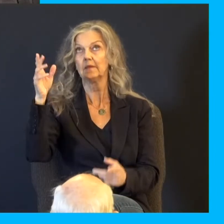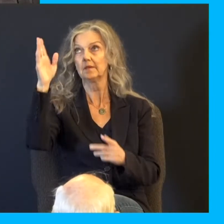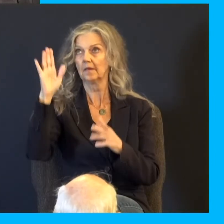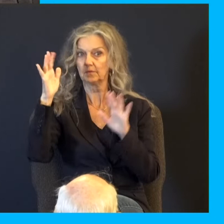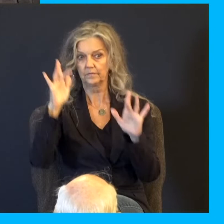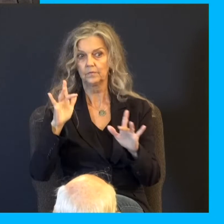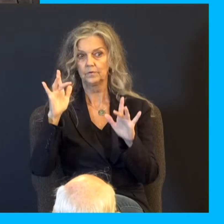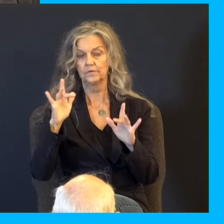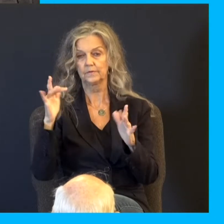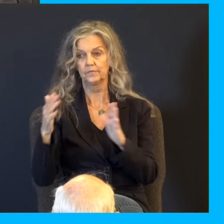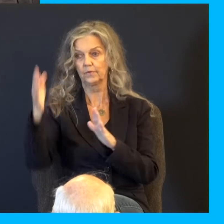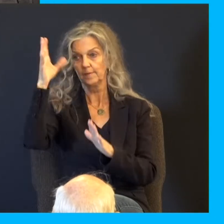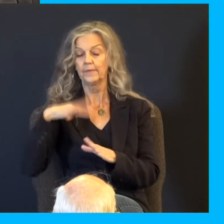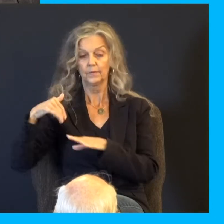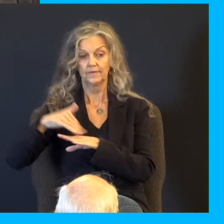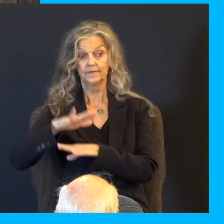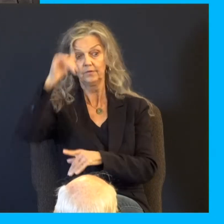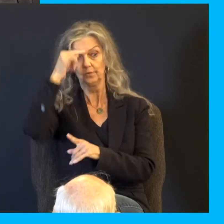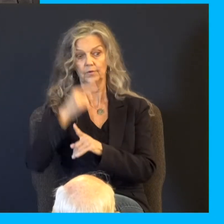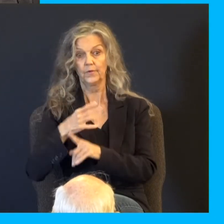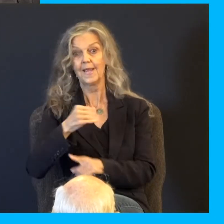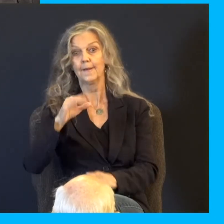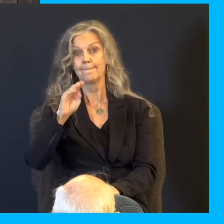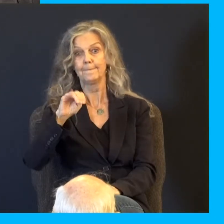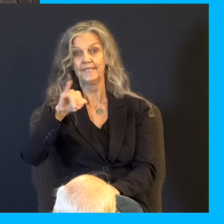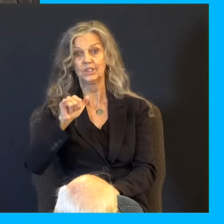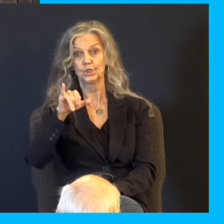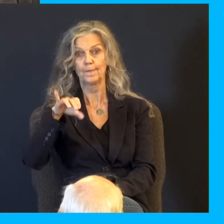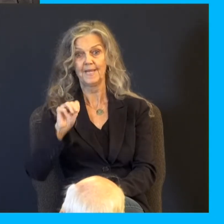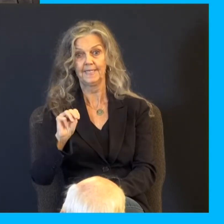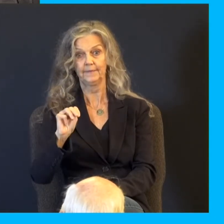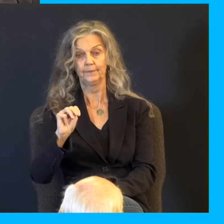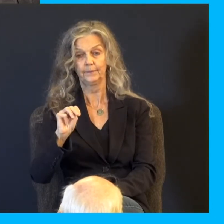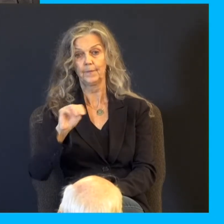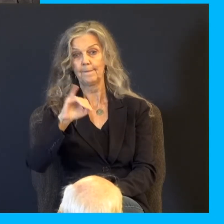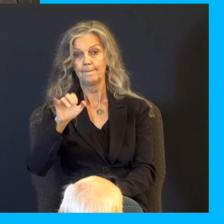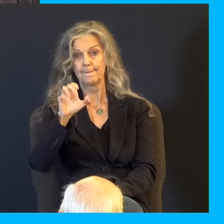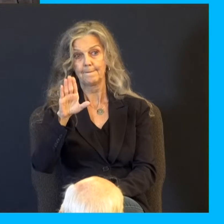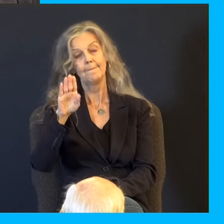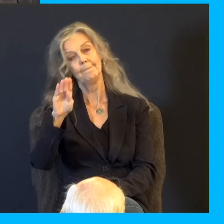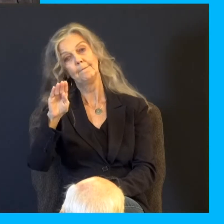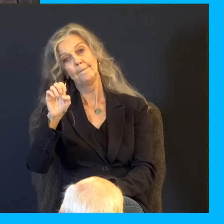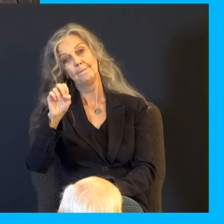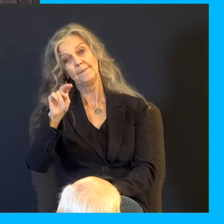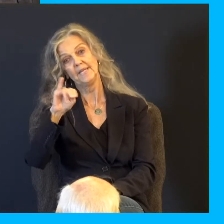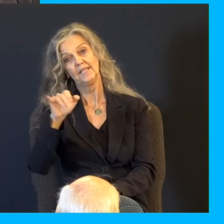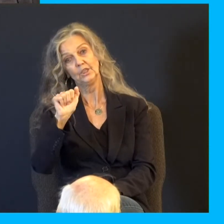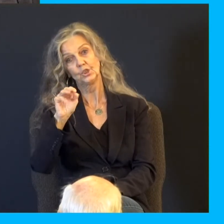he may send away your brother and Benjamin. And if I be bereaved of my children, I am bereaved. And the men took that